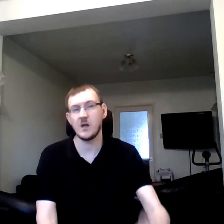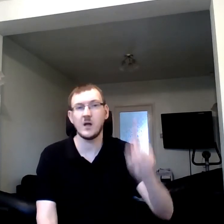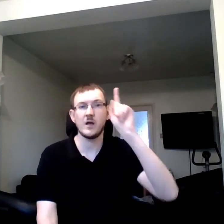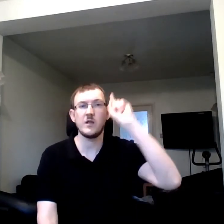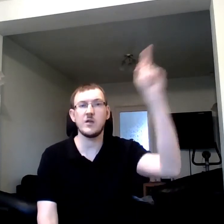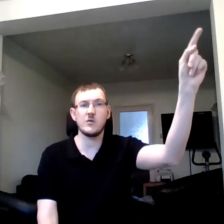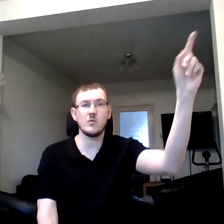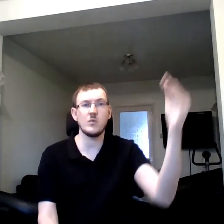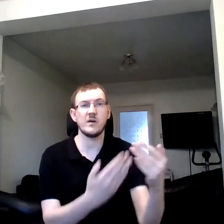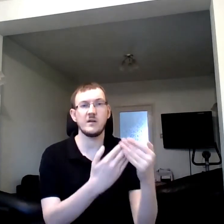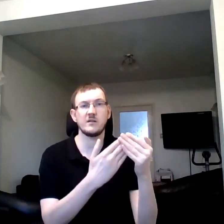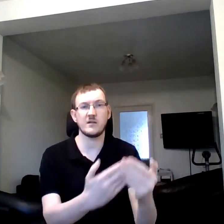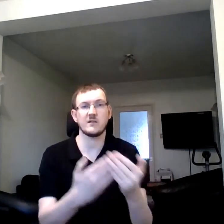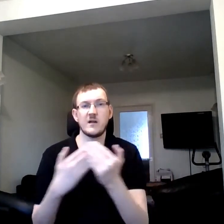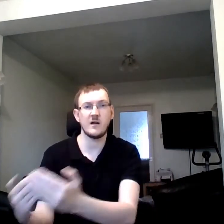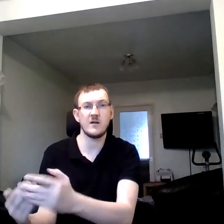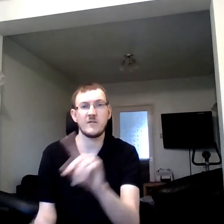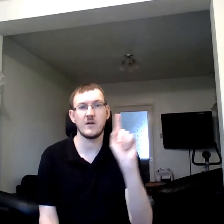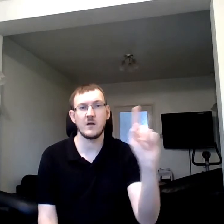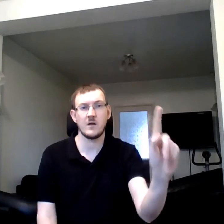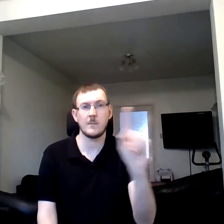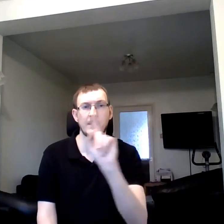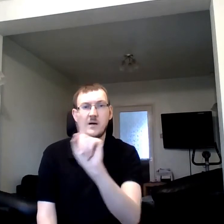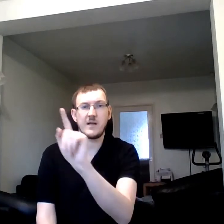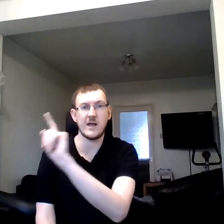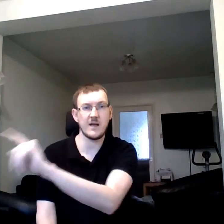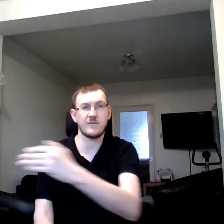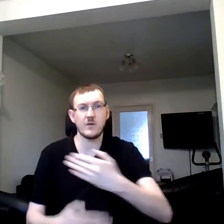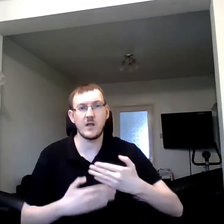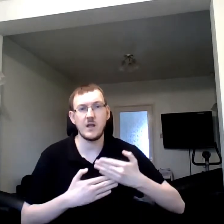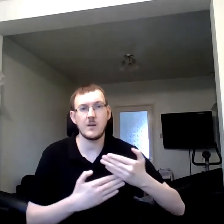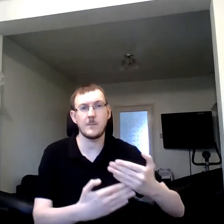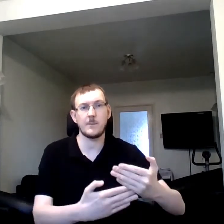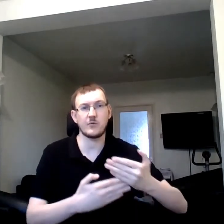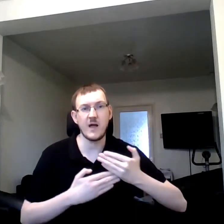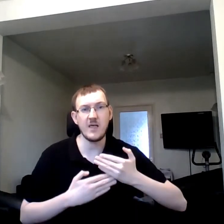You deserve. My every. Breath.